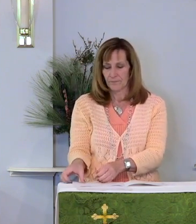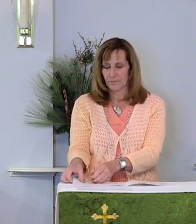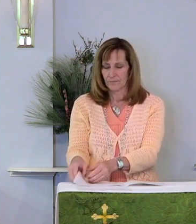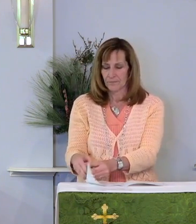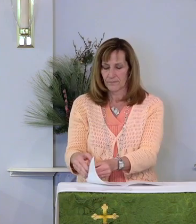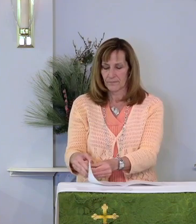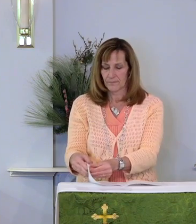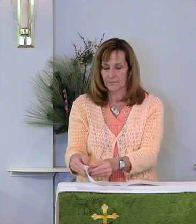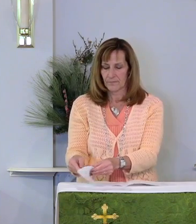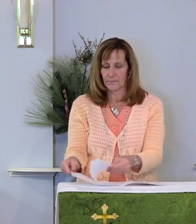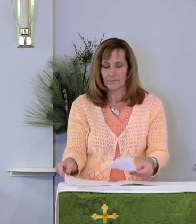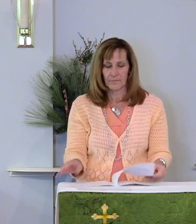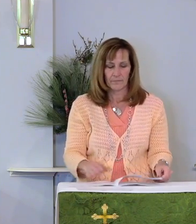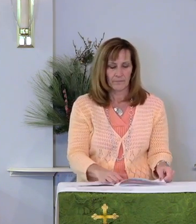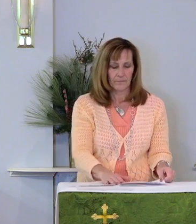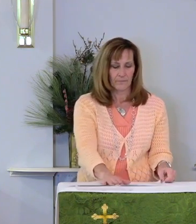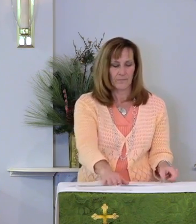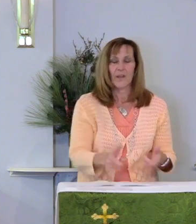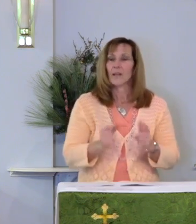Let us pray.